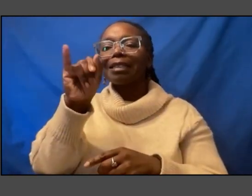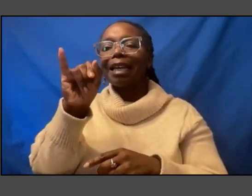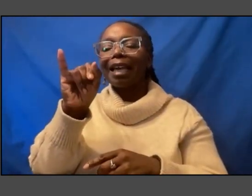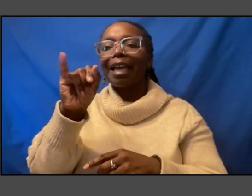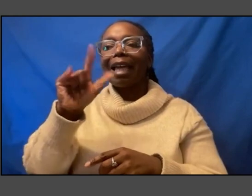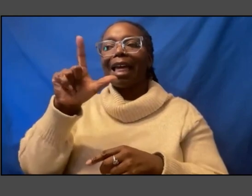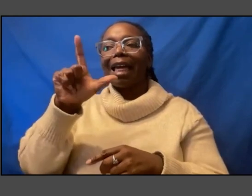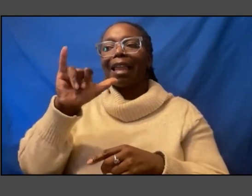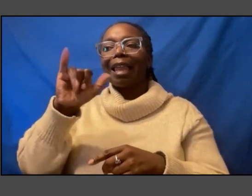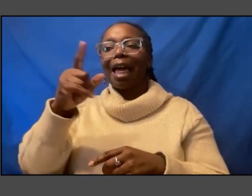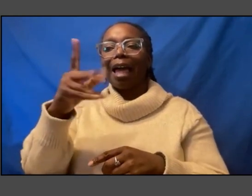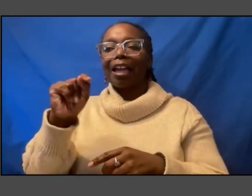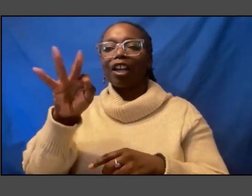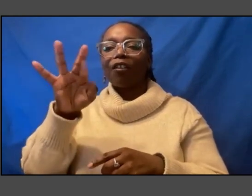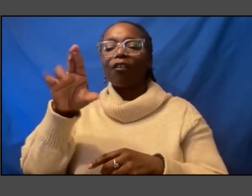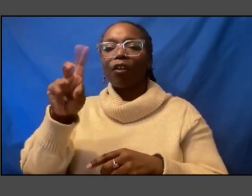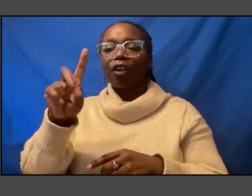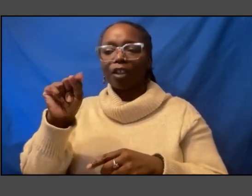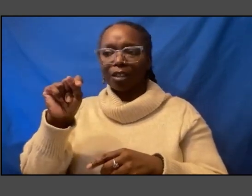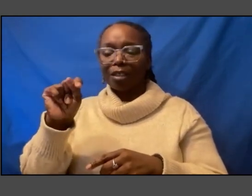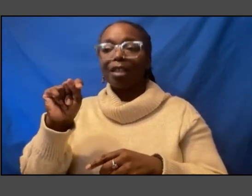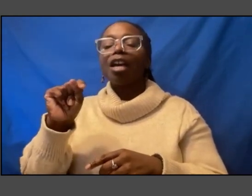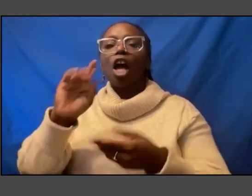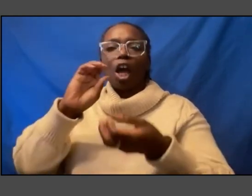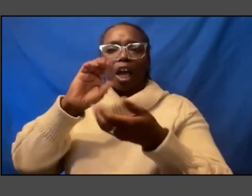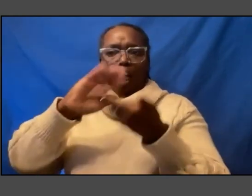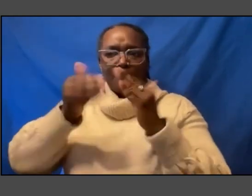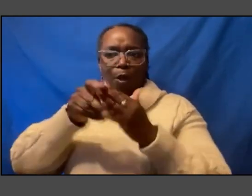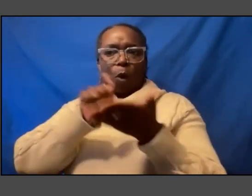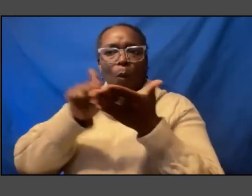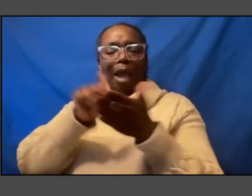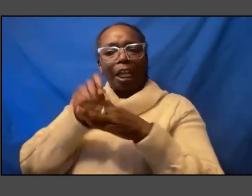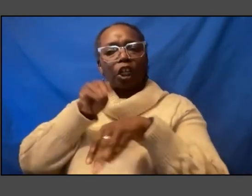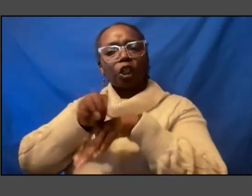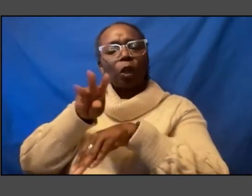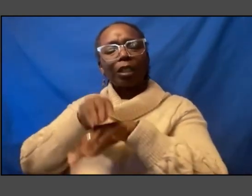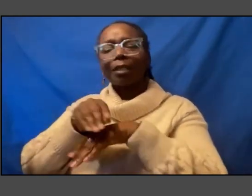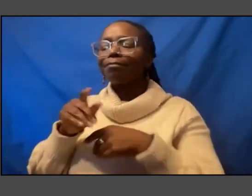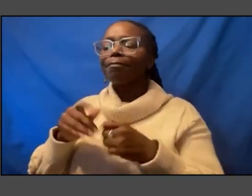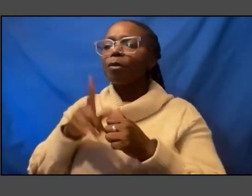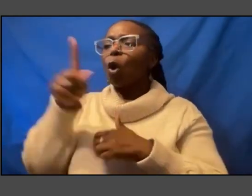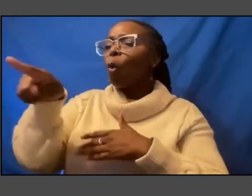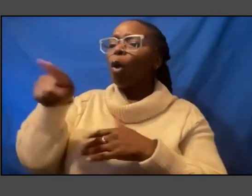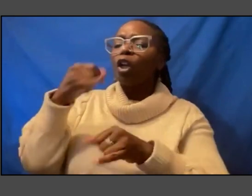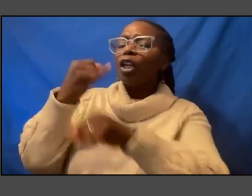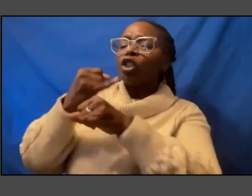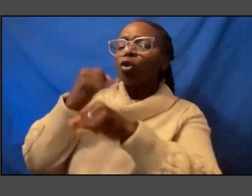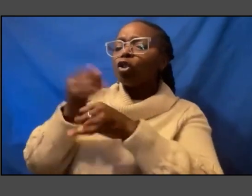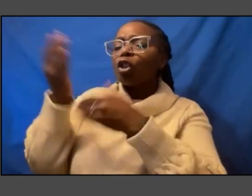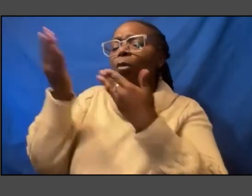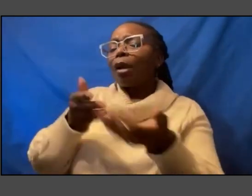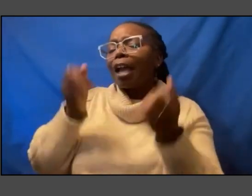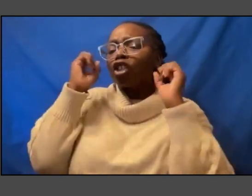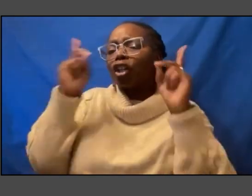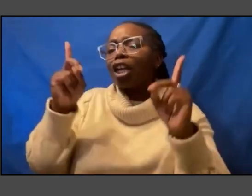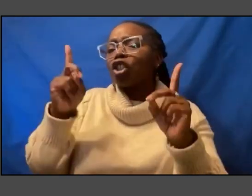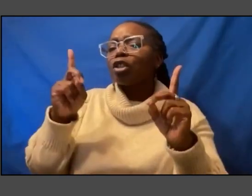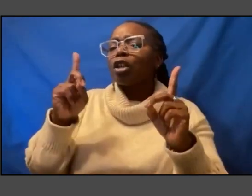community writing consultant what are your institutions doing to bring educational and cultural opportunities to the incarcerated